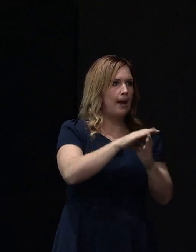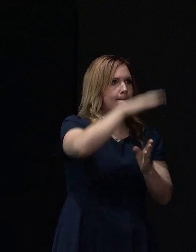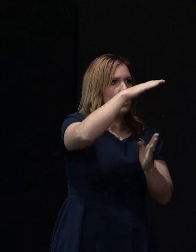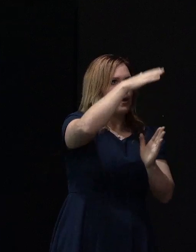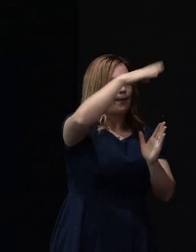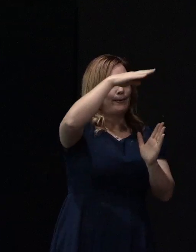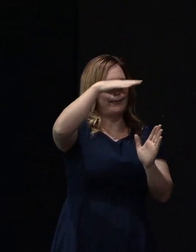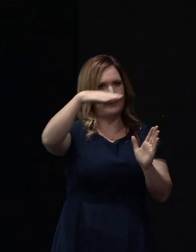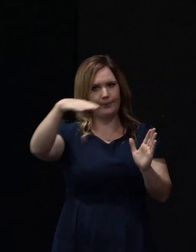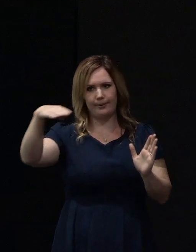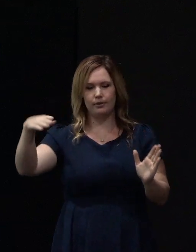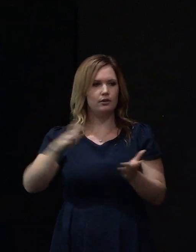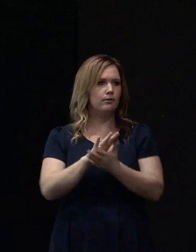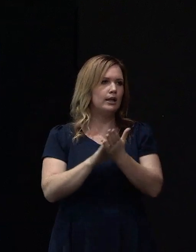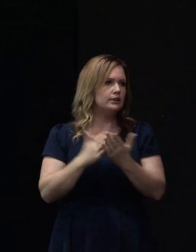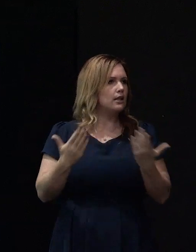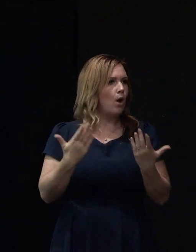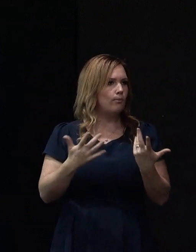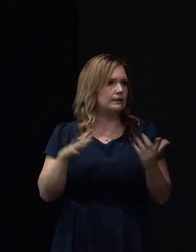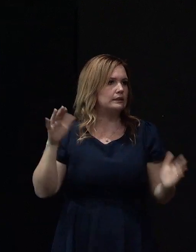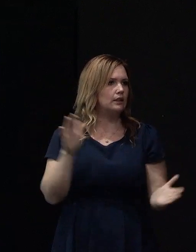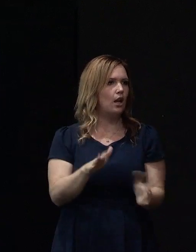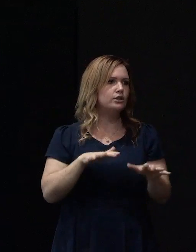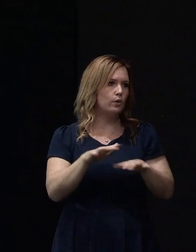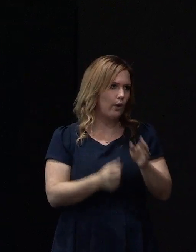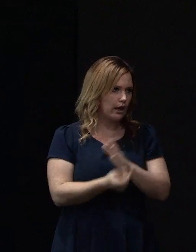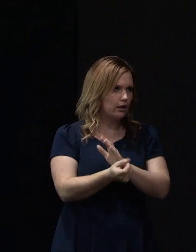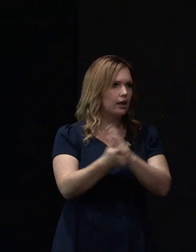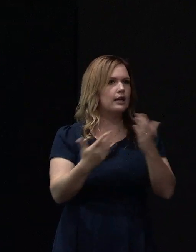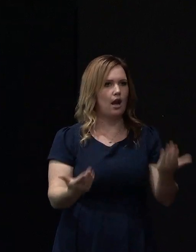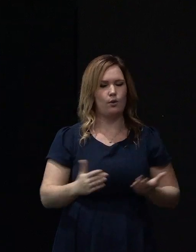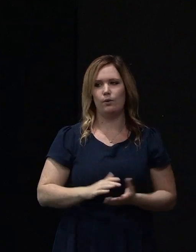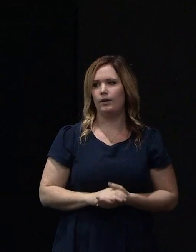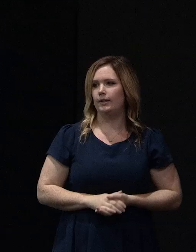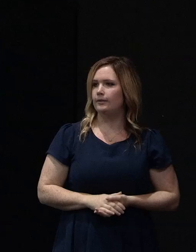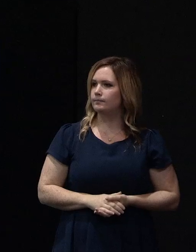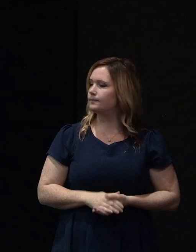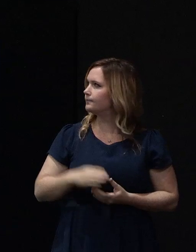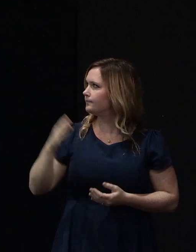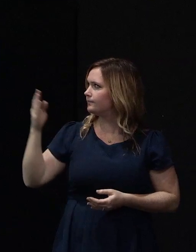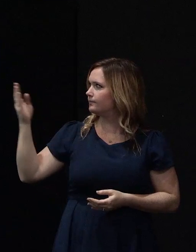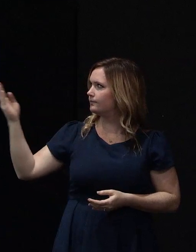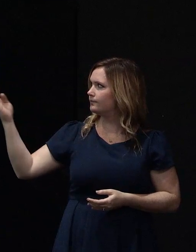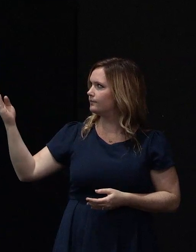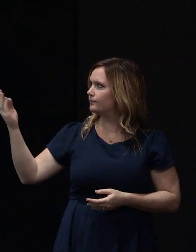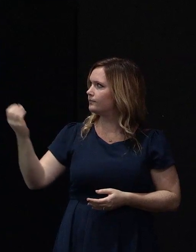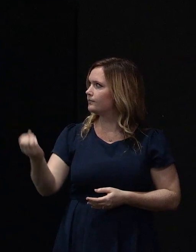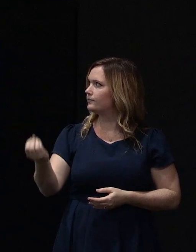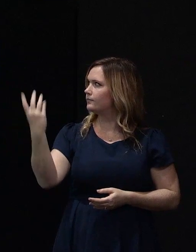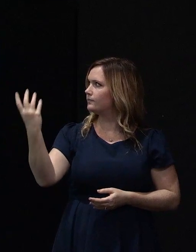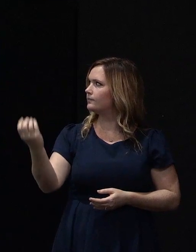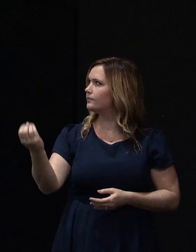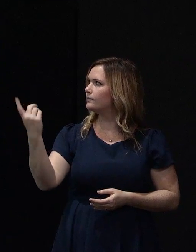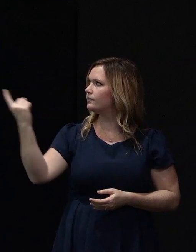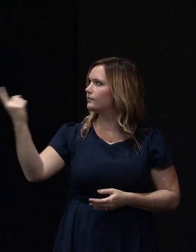coming into a more settled time as far as earthquake activity goes. These next couple of slides just give you a bit of an indication of